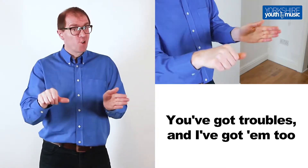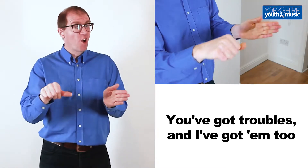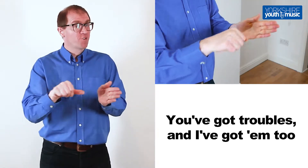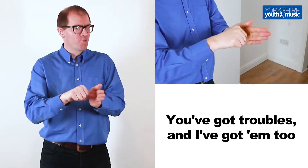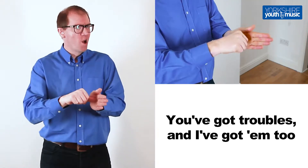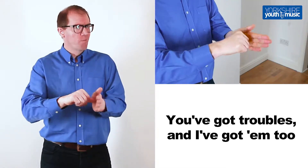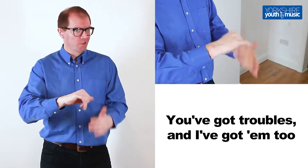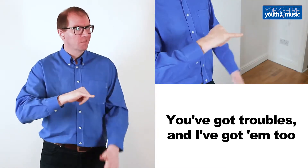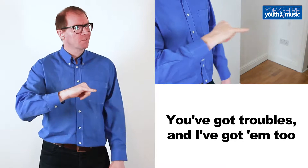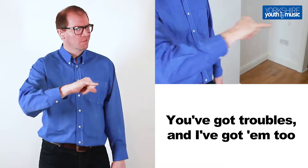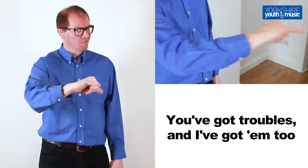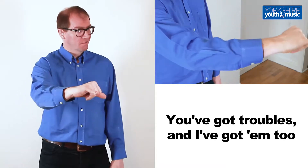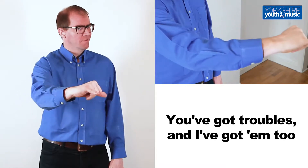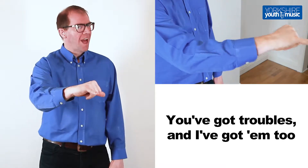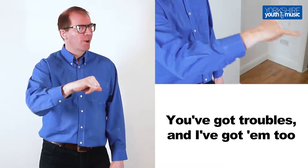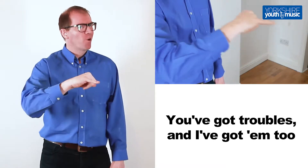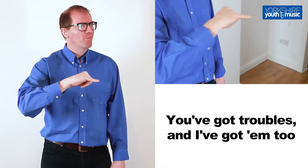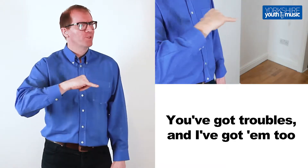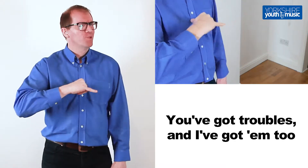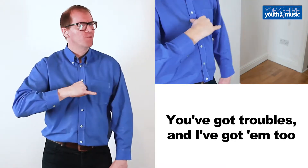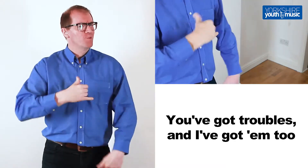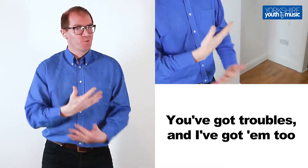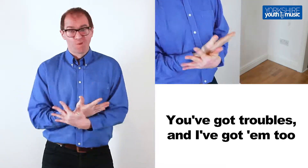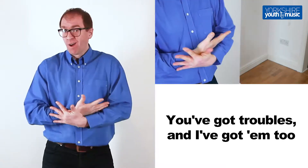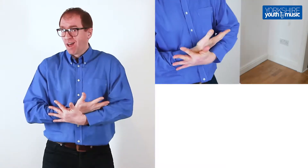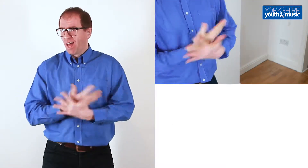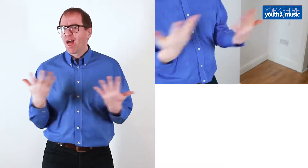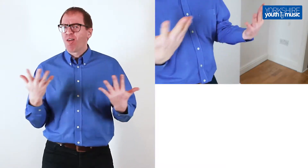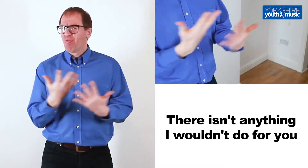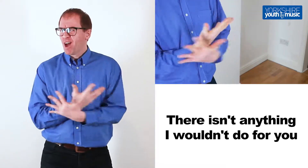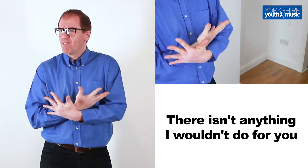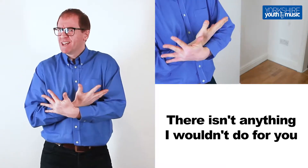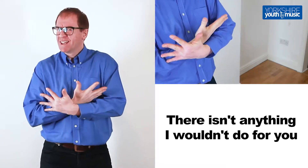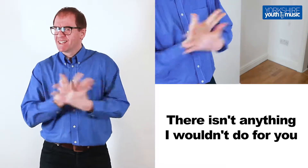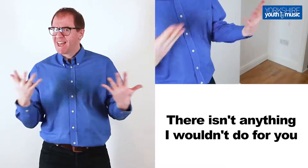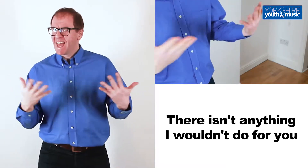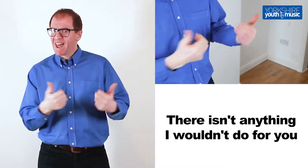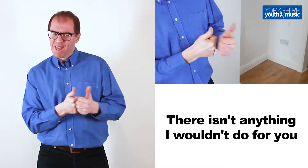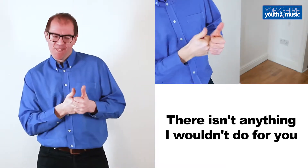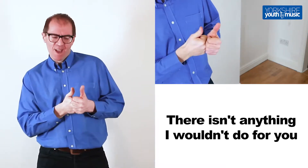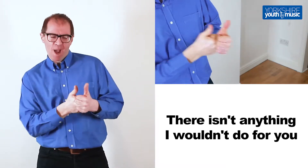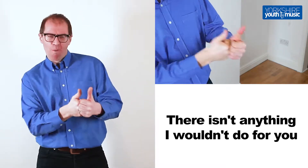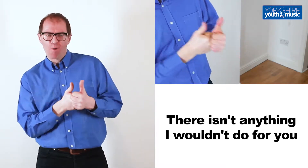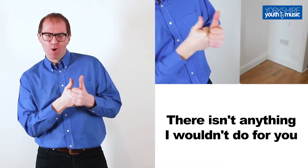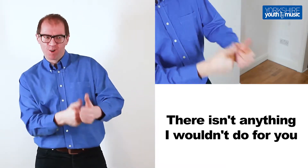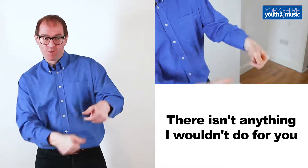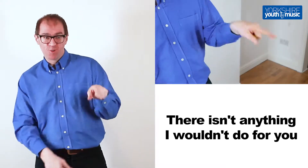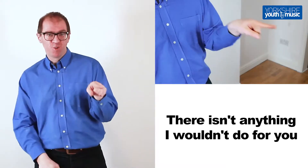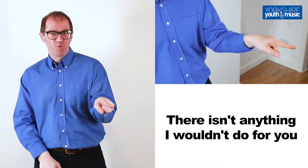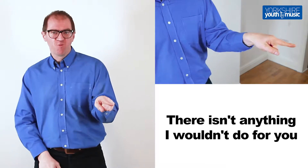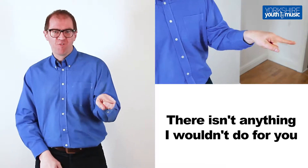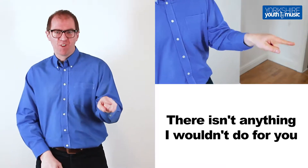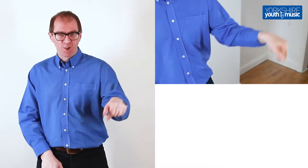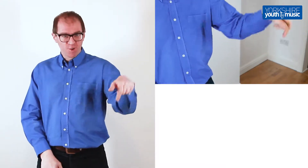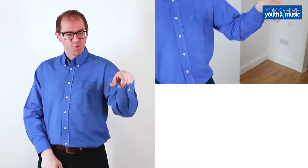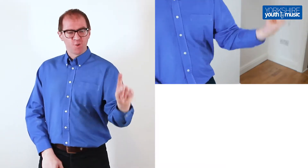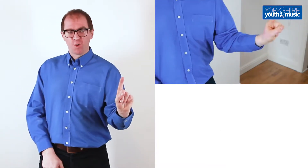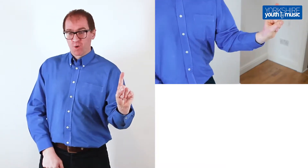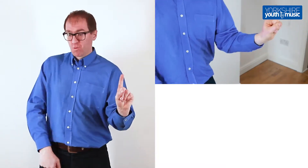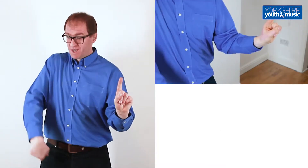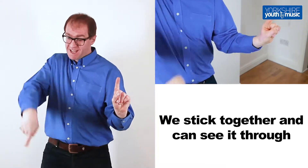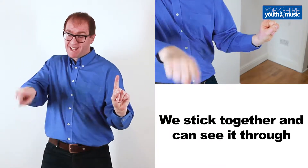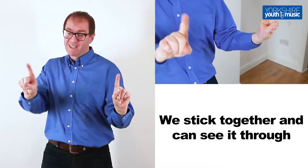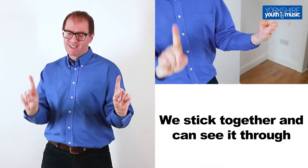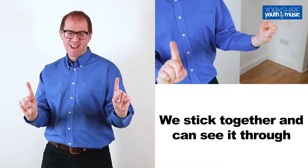You've got trouble I've got them too There isn't anything I wouldn't do for you